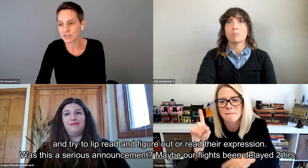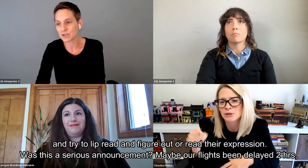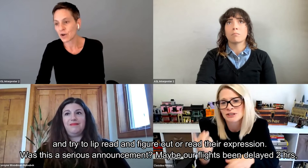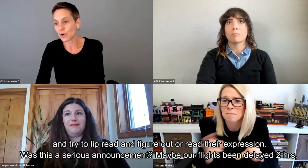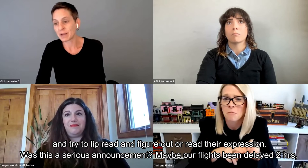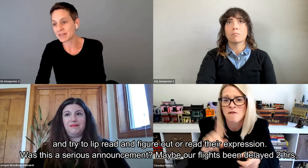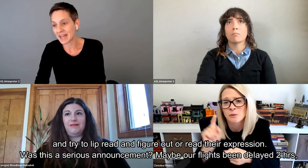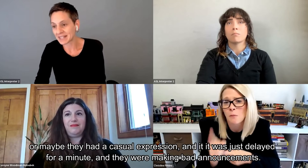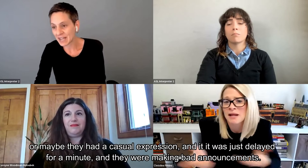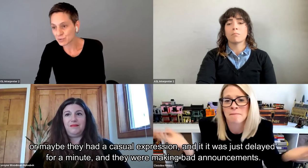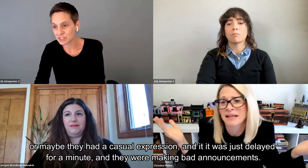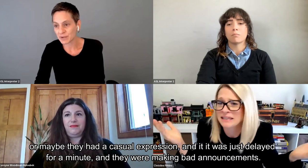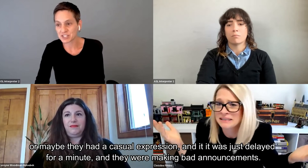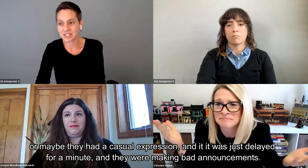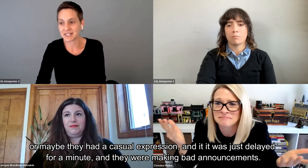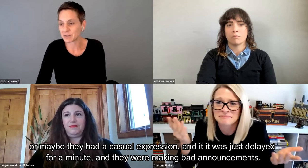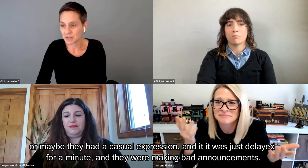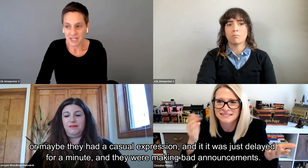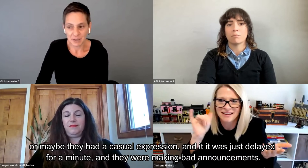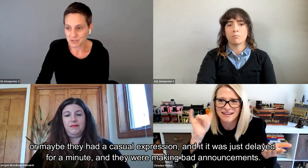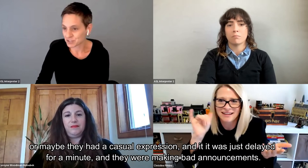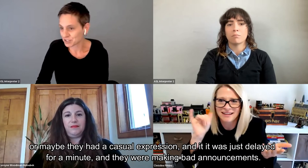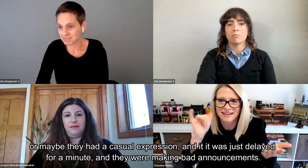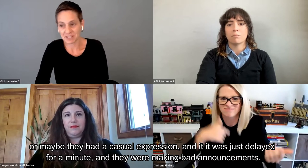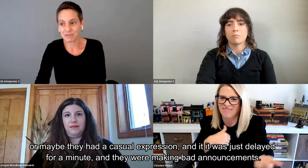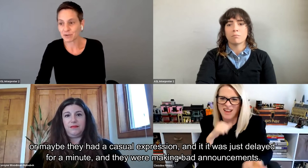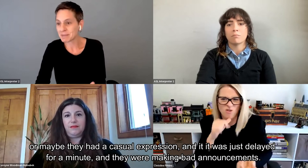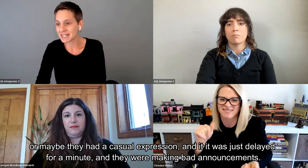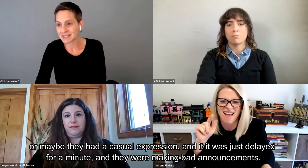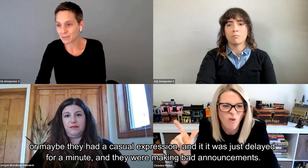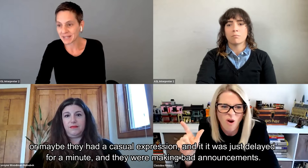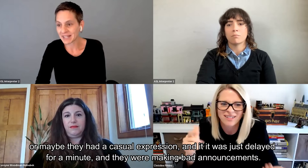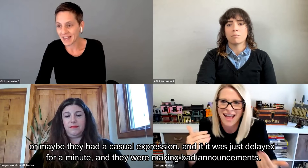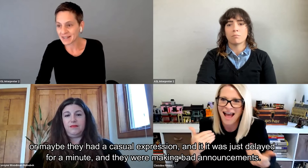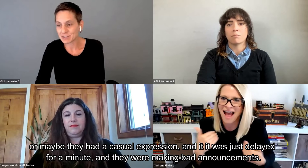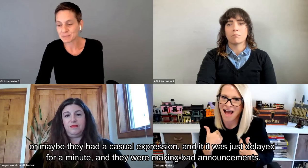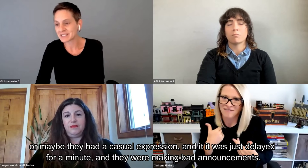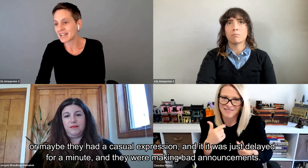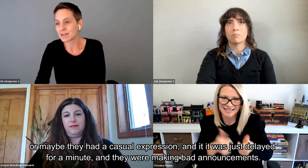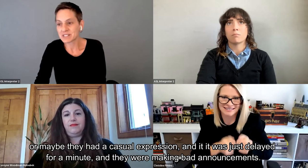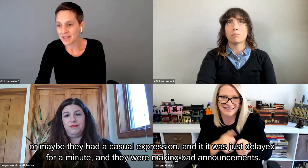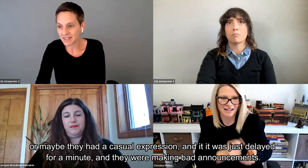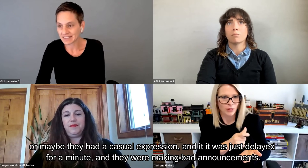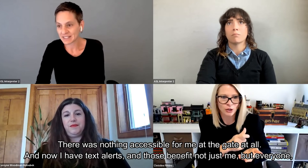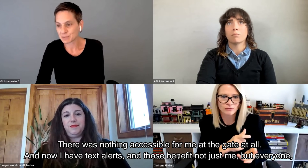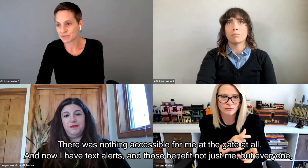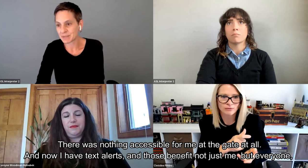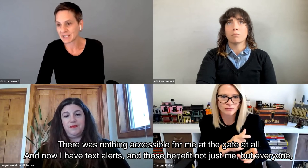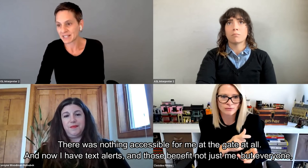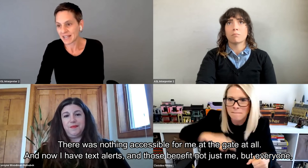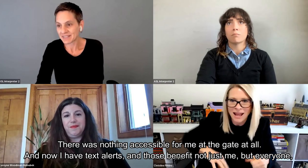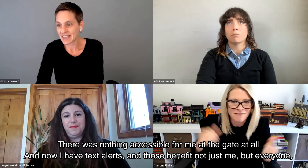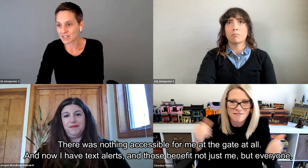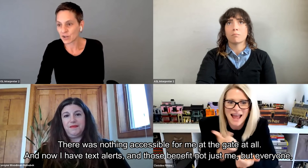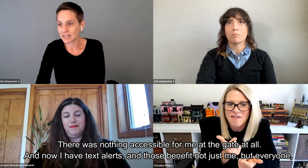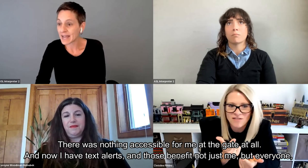two hours, or maybe they had a casual expression and it was just delayed for a minute and they were making that announcement. There was nothing accessible for